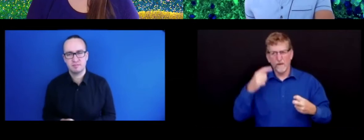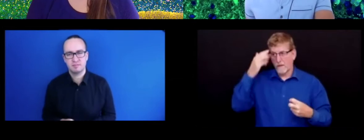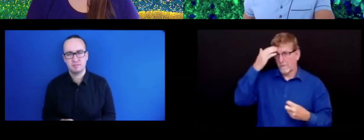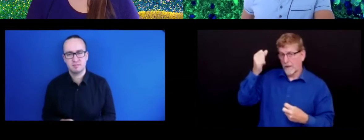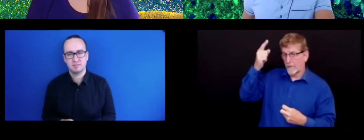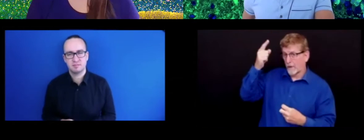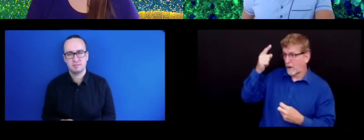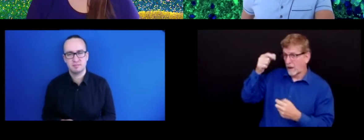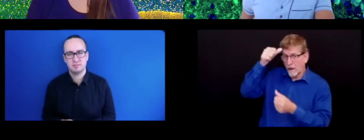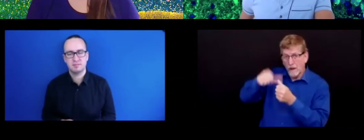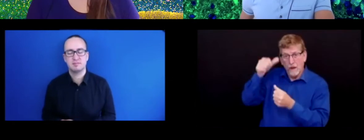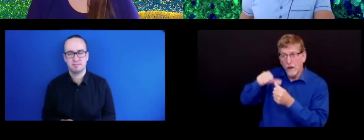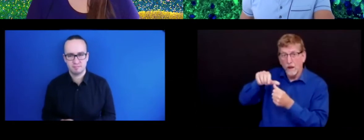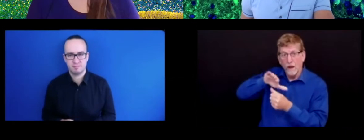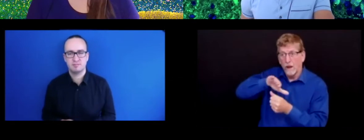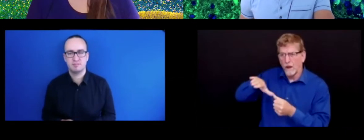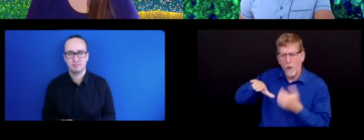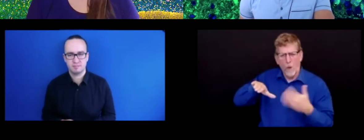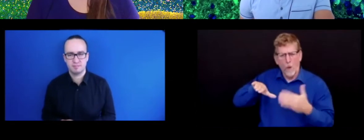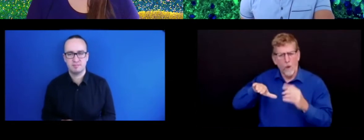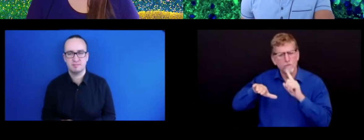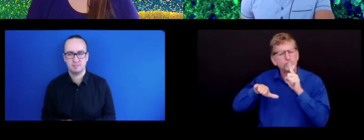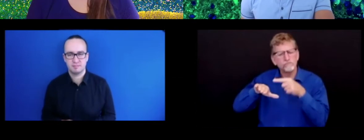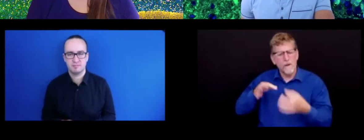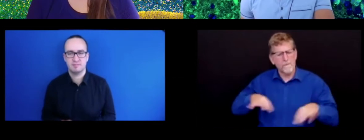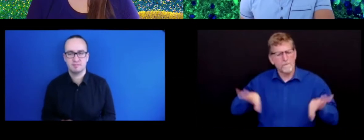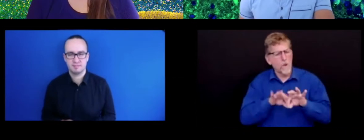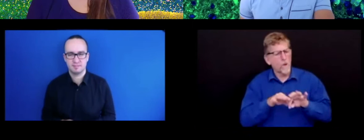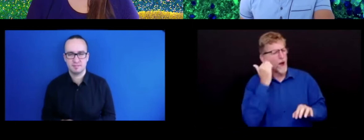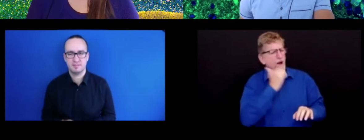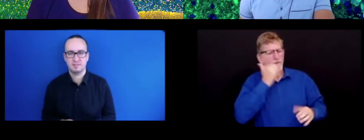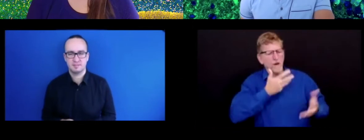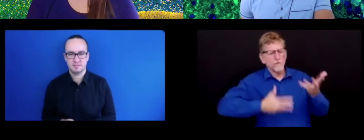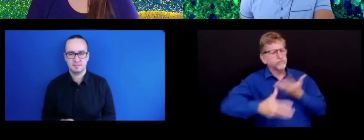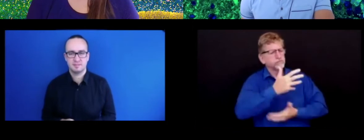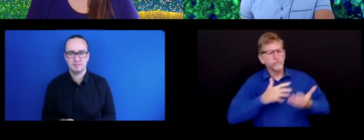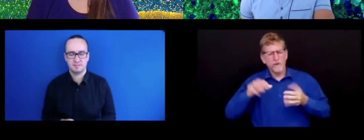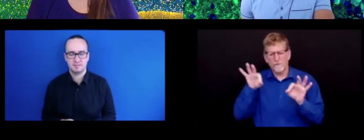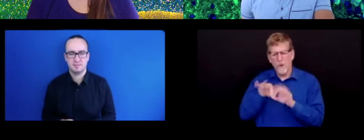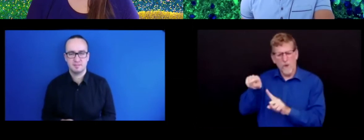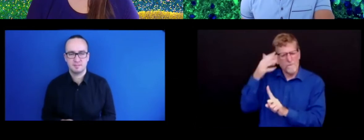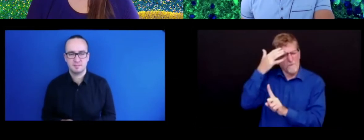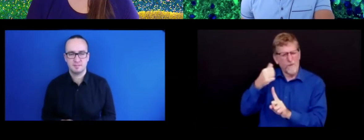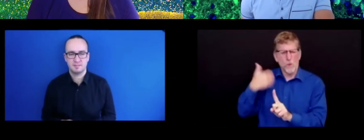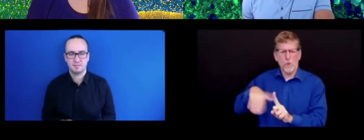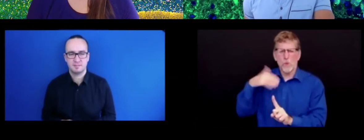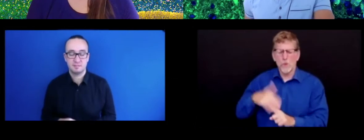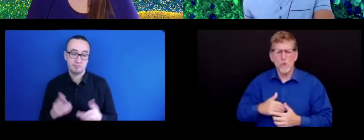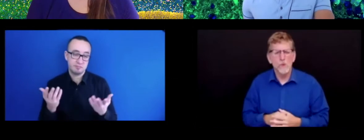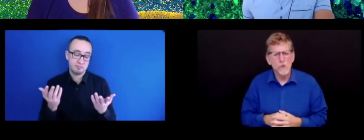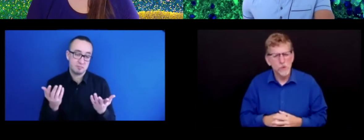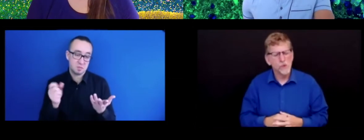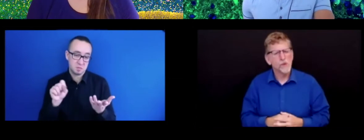Yeah, I think that'd be really tough. Memory is such an important part of our everyday lives and how we interact with people, right?